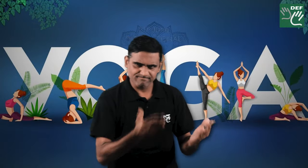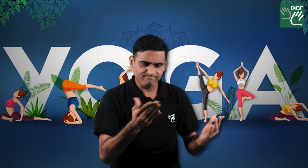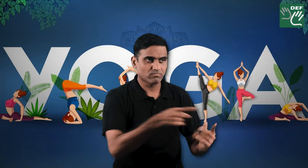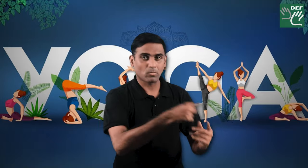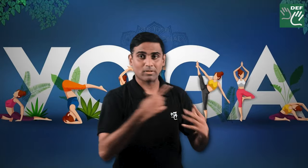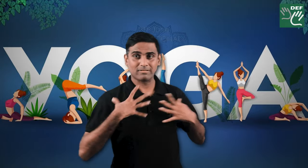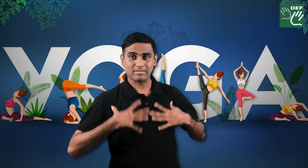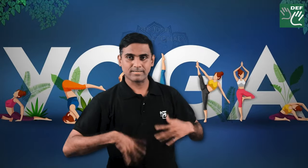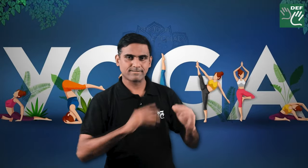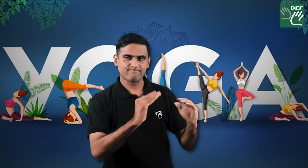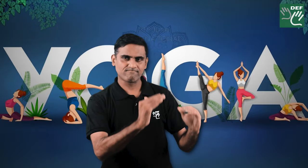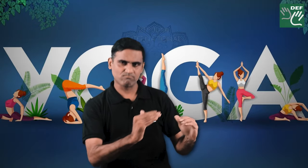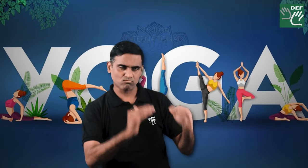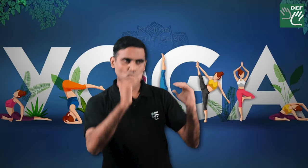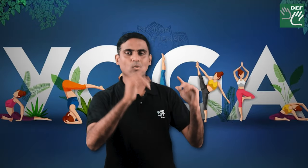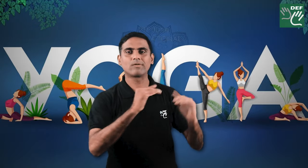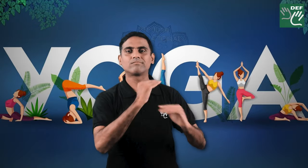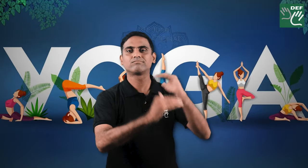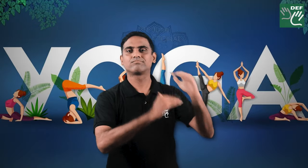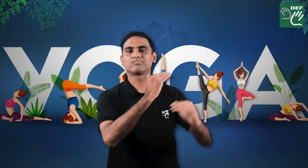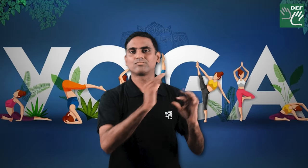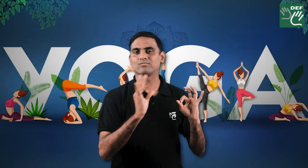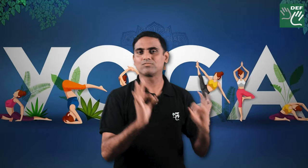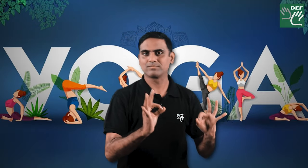goal of highlighting women's health is to improve women's empowerment